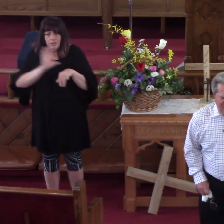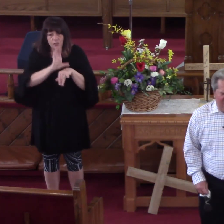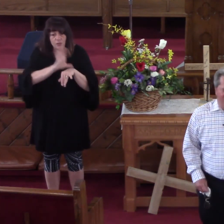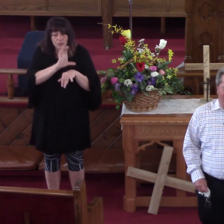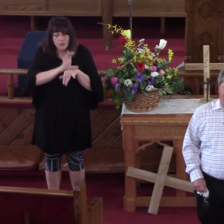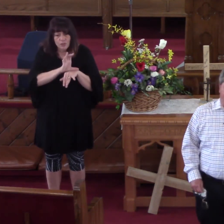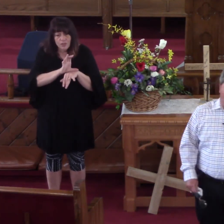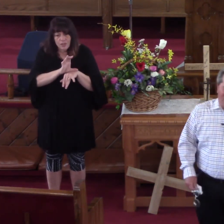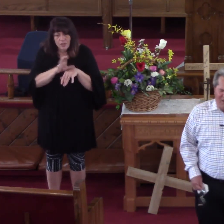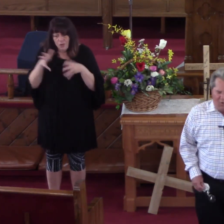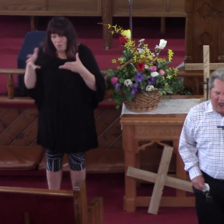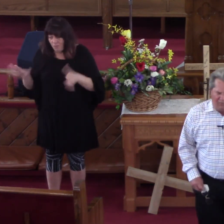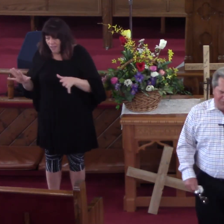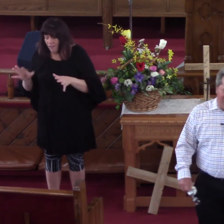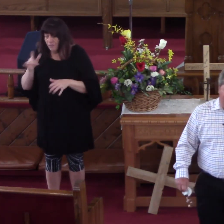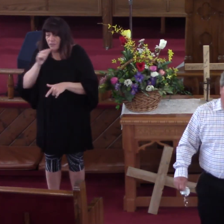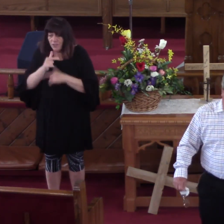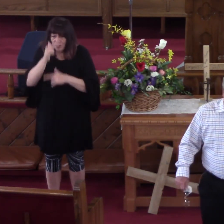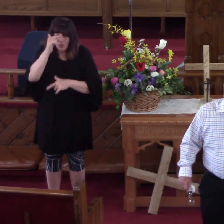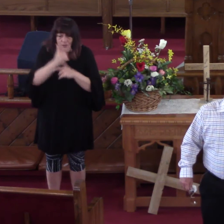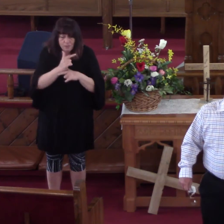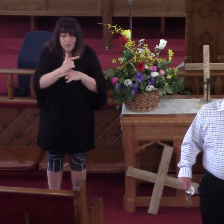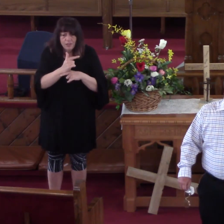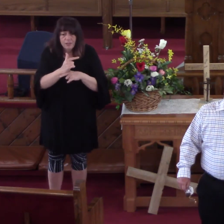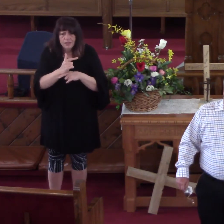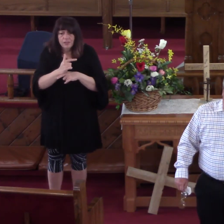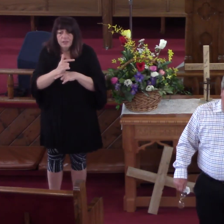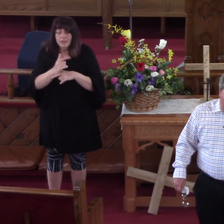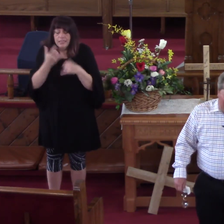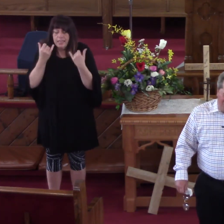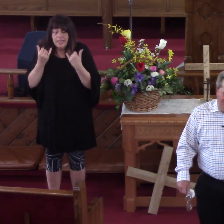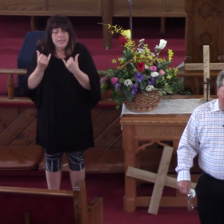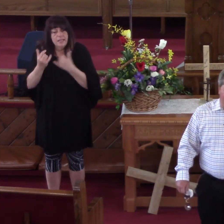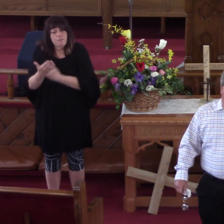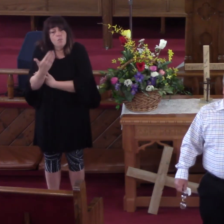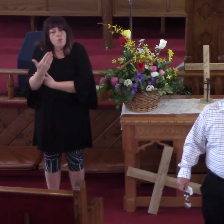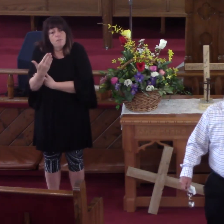Brethren And This Morning You're Out There My Friend